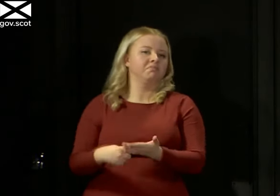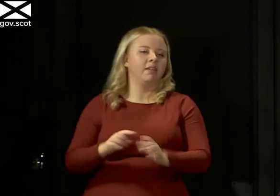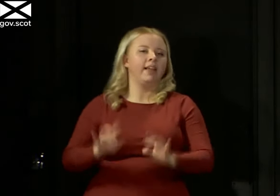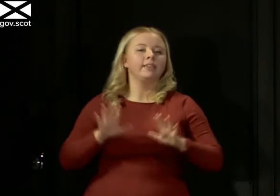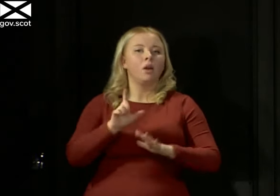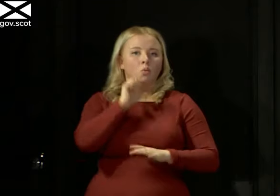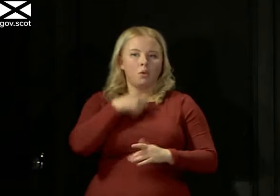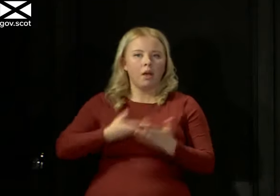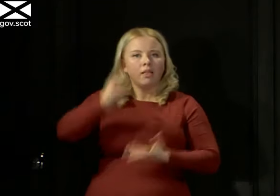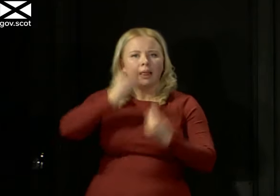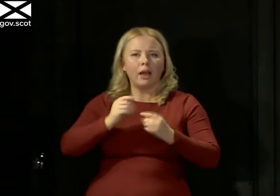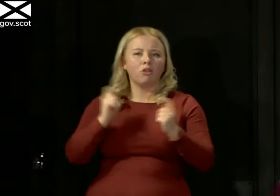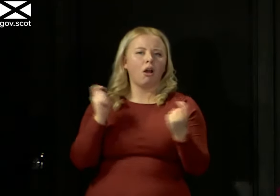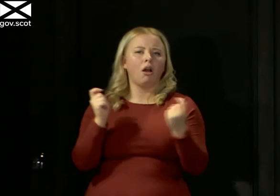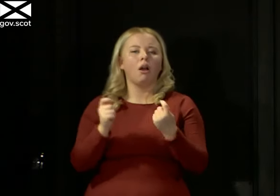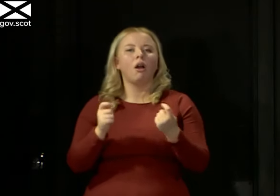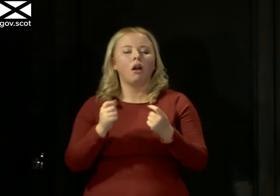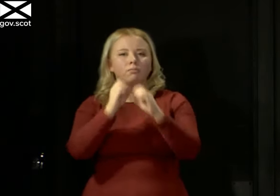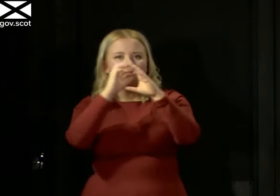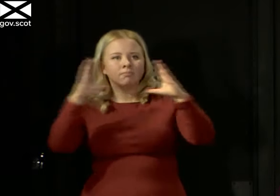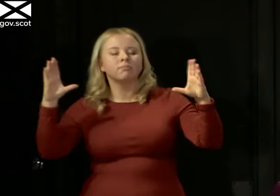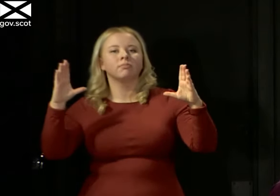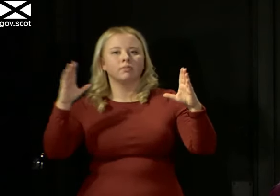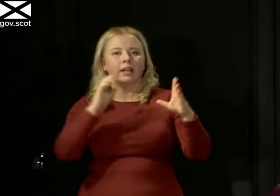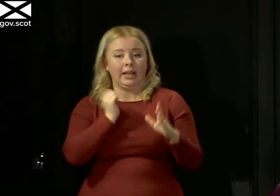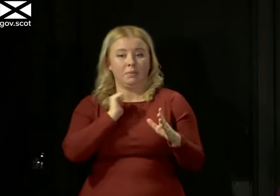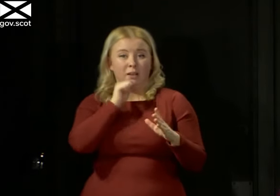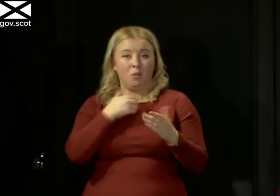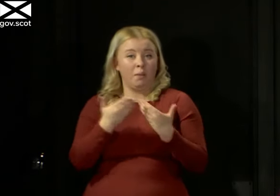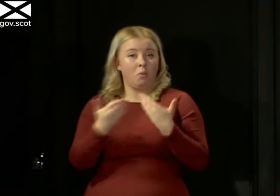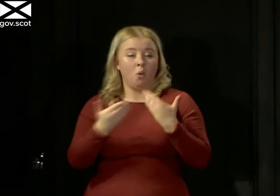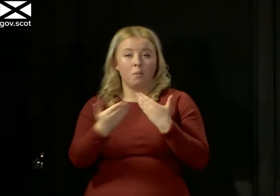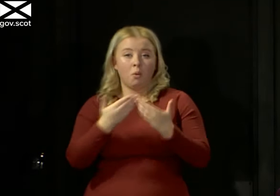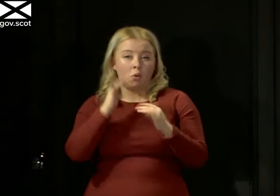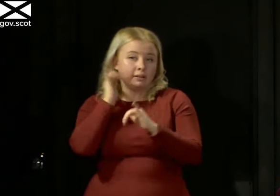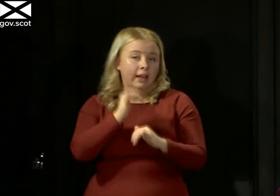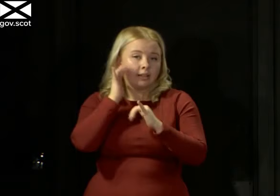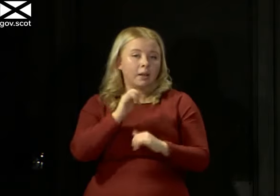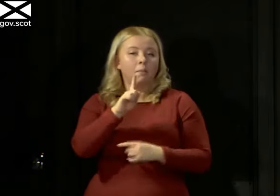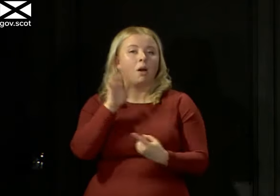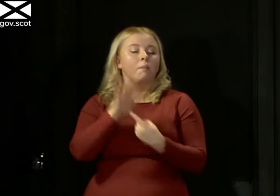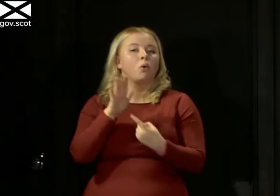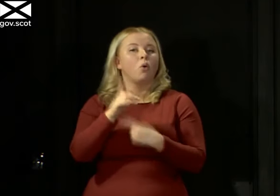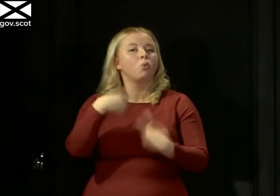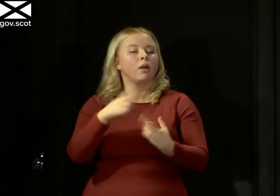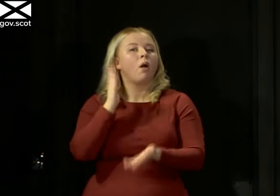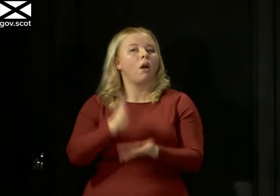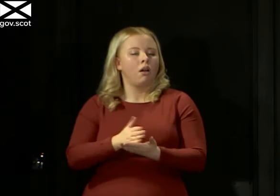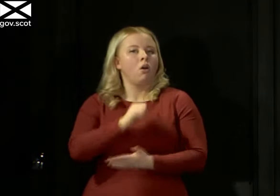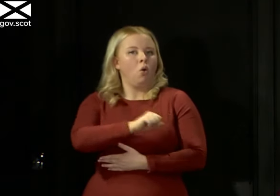more asymptomatic people. I suspect that will extend even further. But I think it's really important that we are frank about the